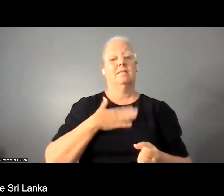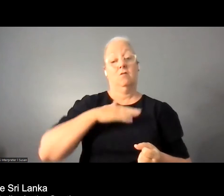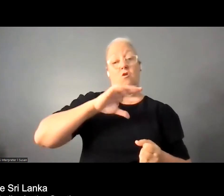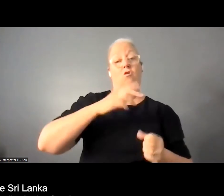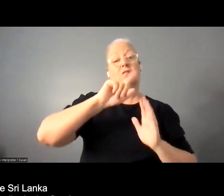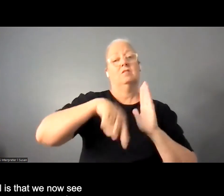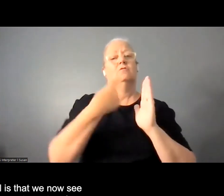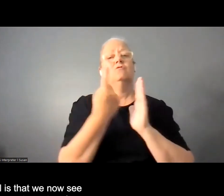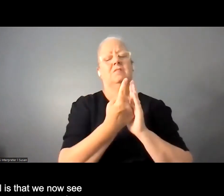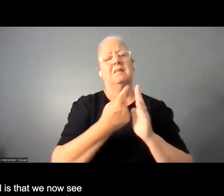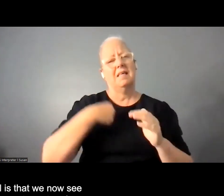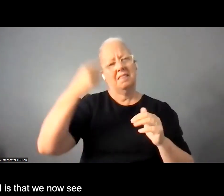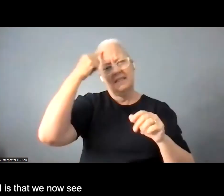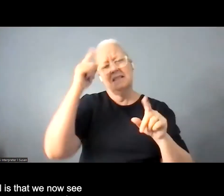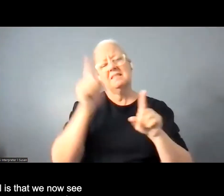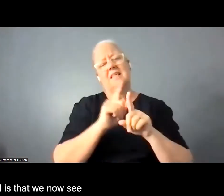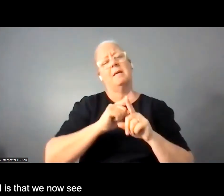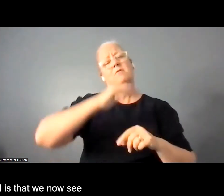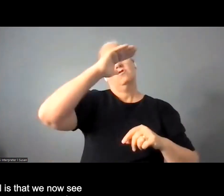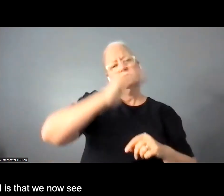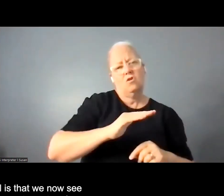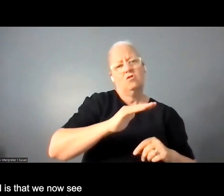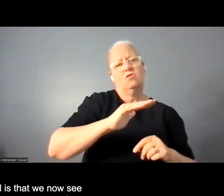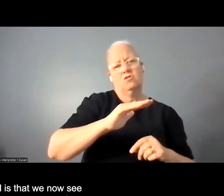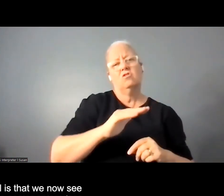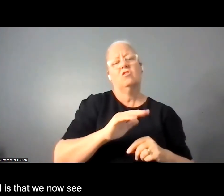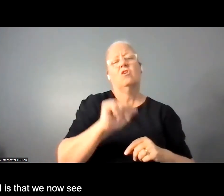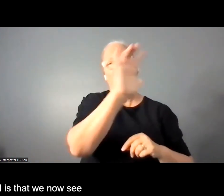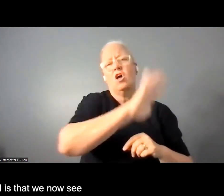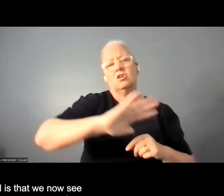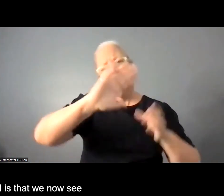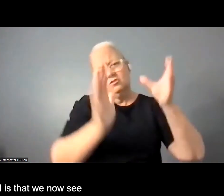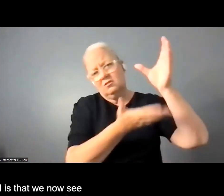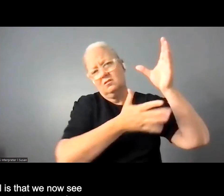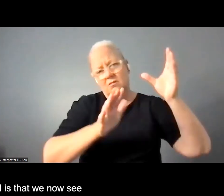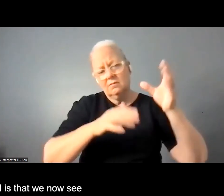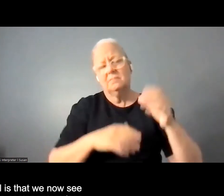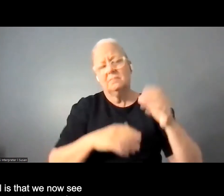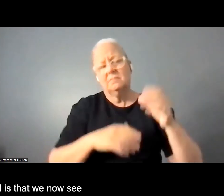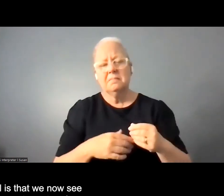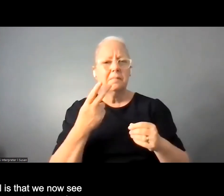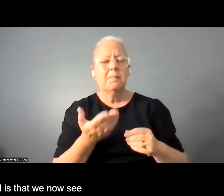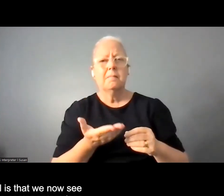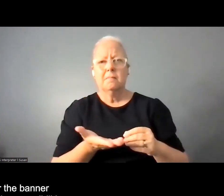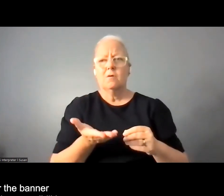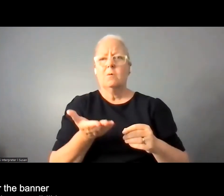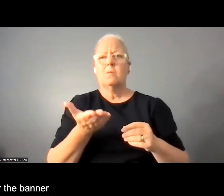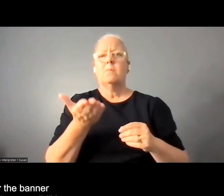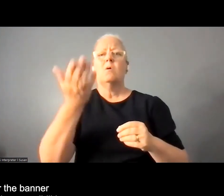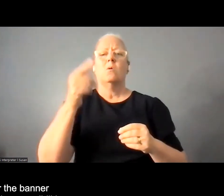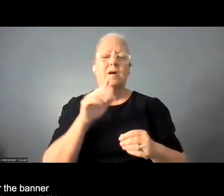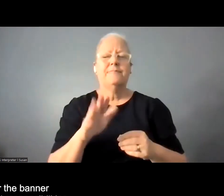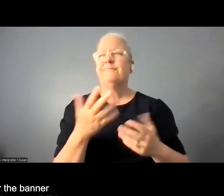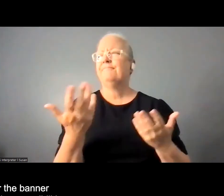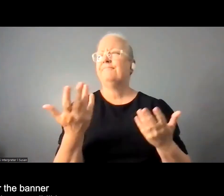similar in a south asian context as well is that we now see more and more private sector enterprises kind of